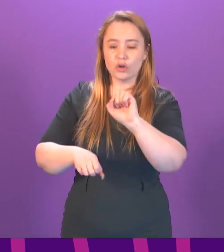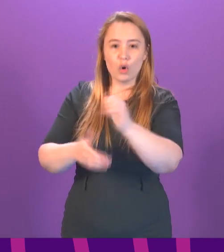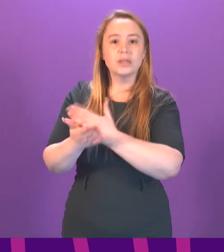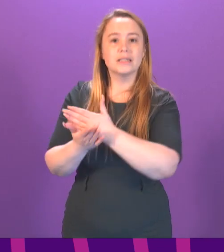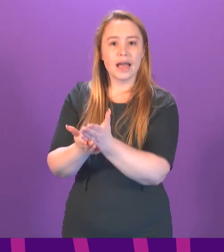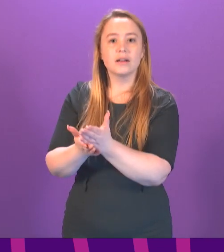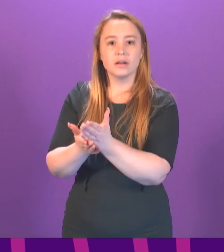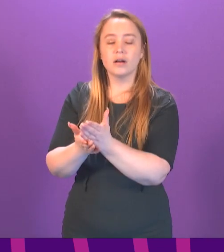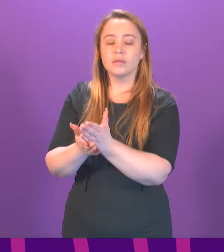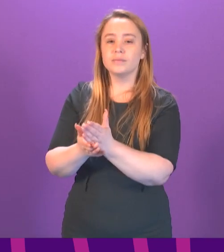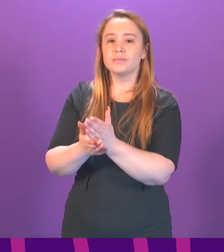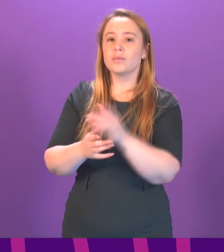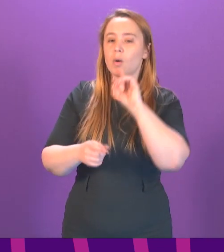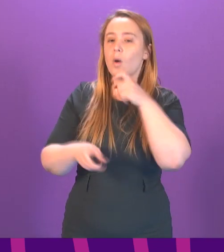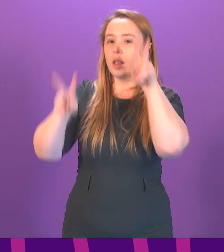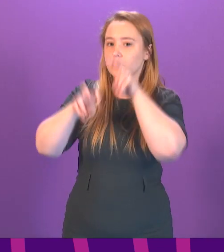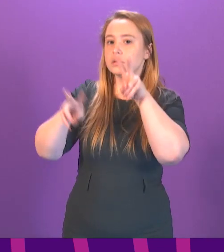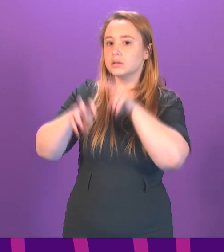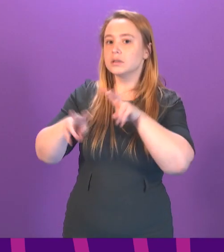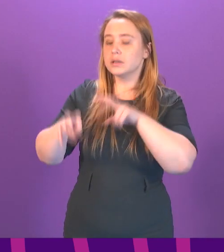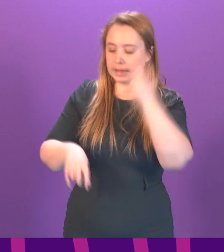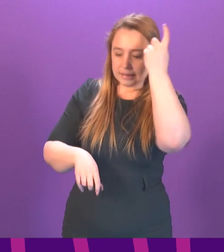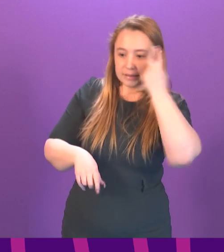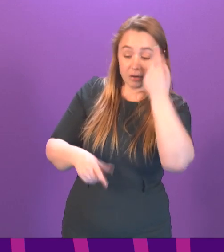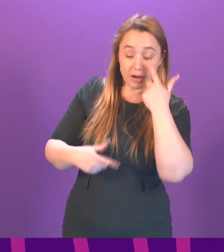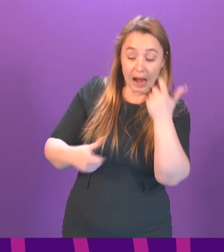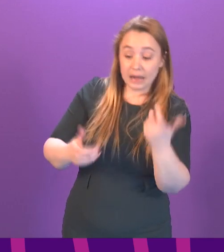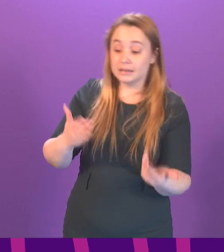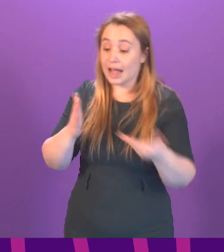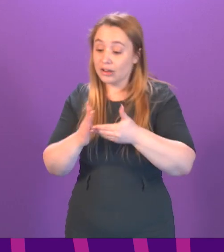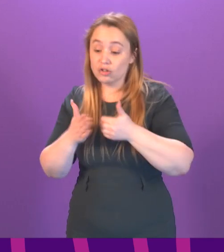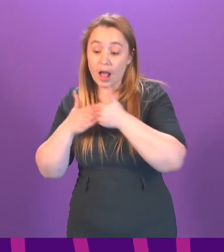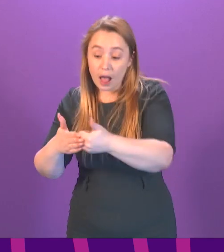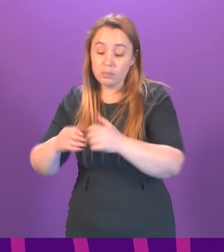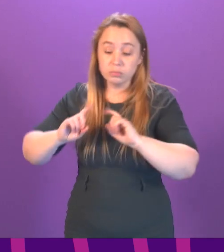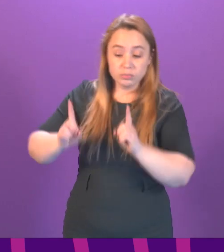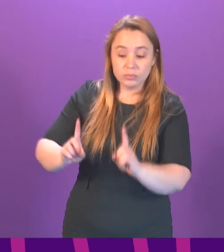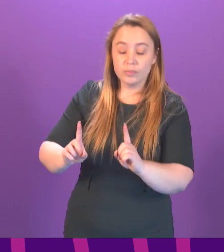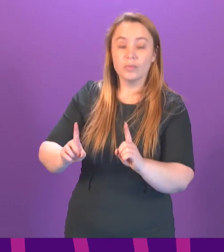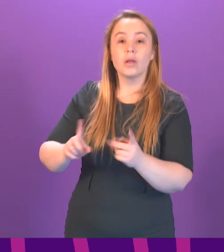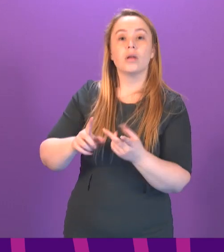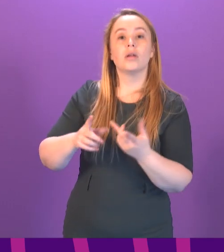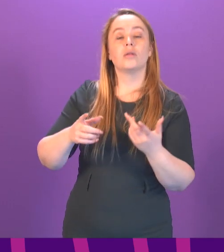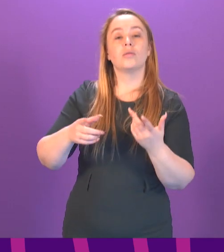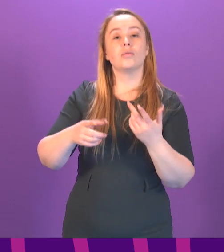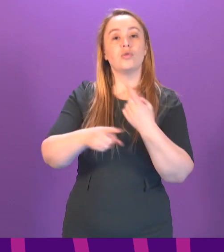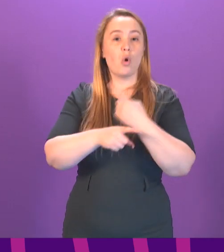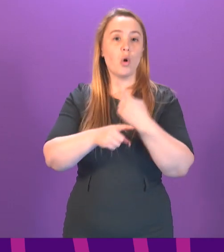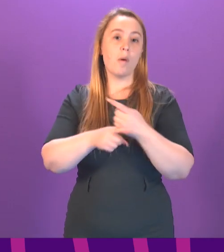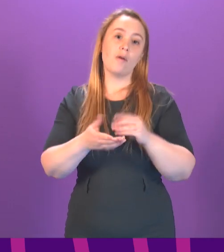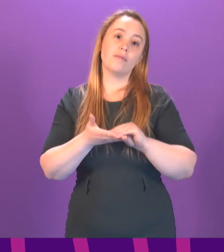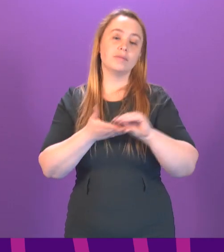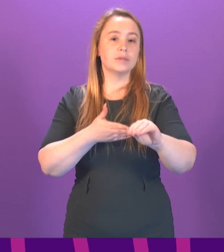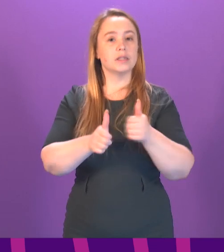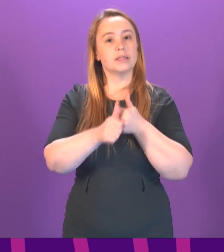that the member is highlighting and consider whether there is more action we can take. Obviously, with any system of financial support, we need some